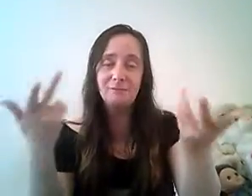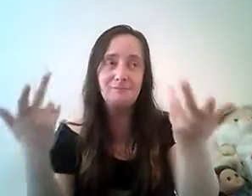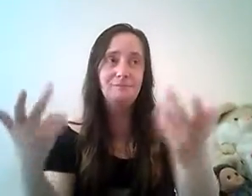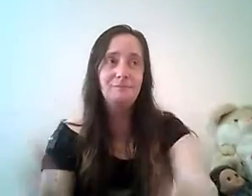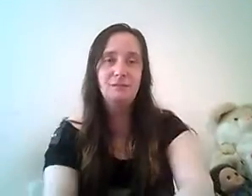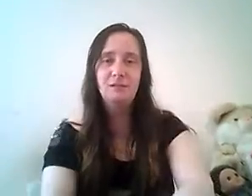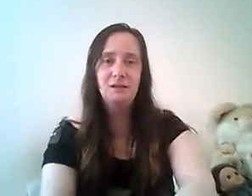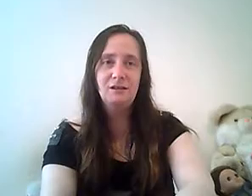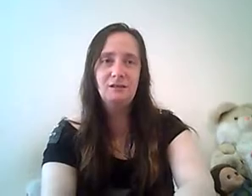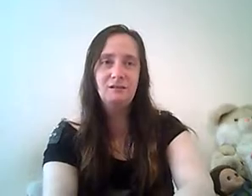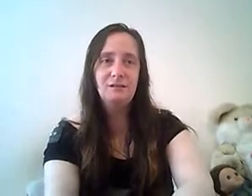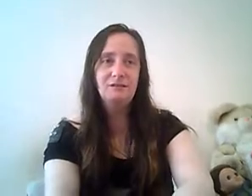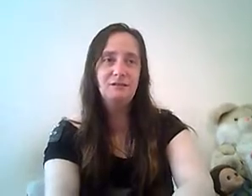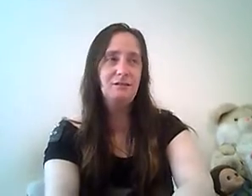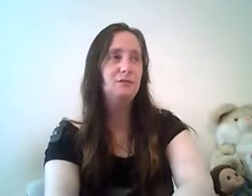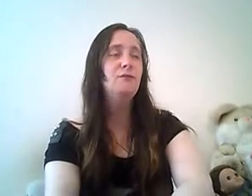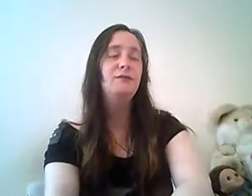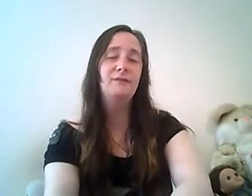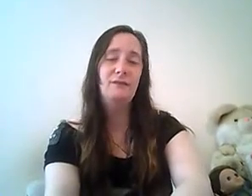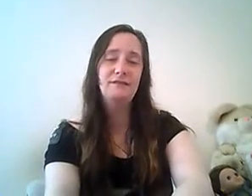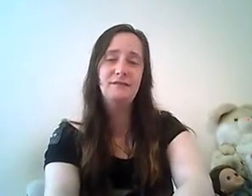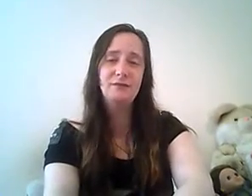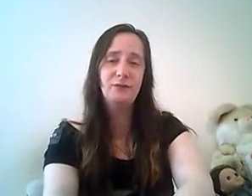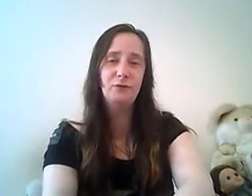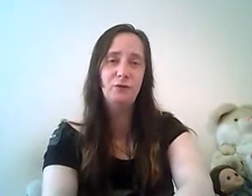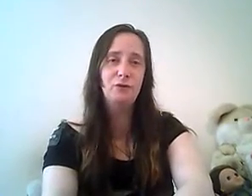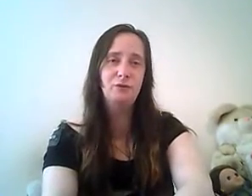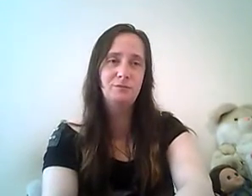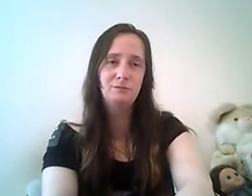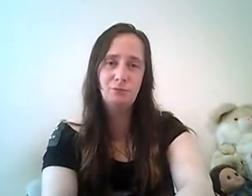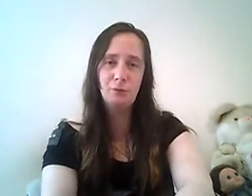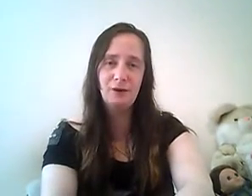i don't know if he defended himself or whatever